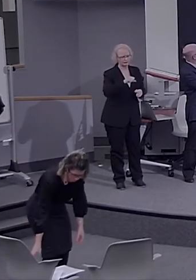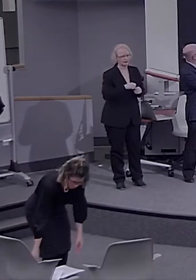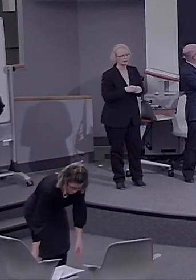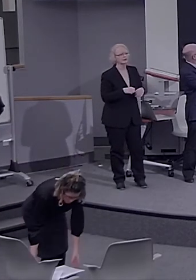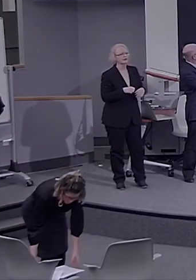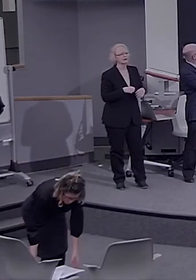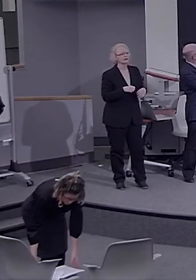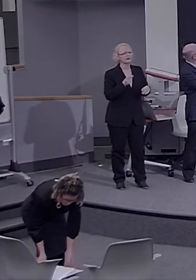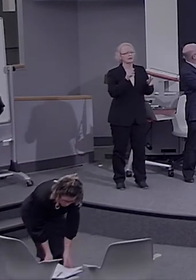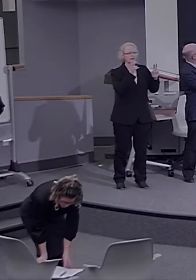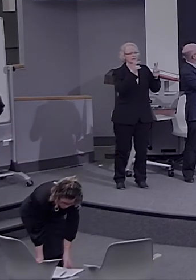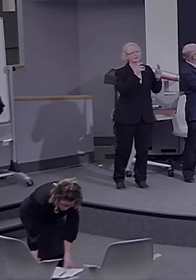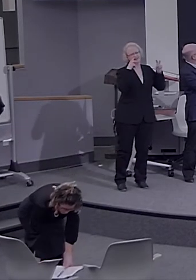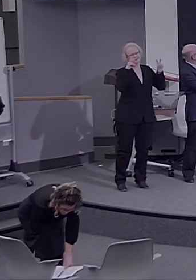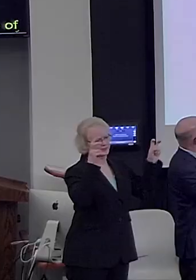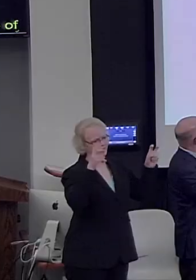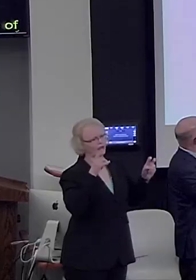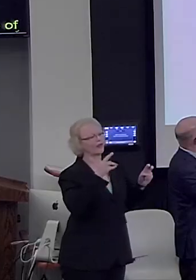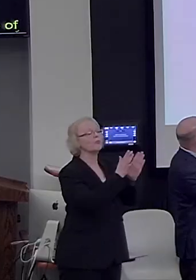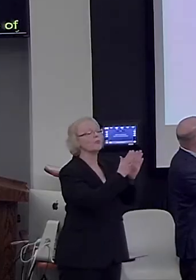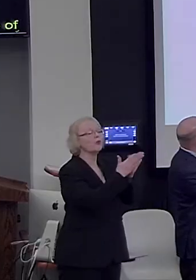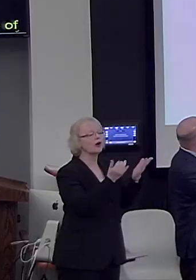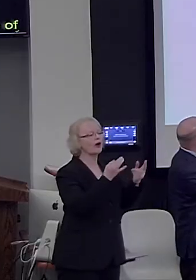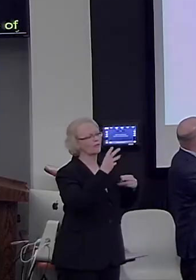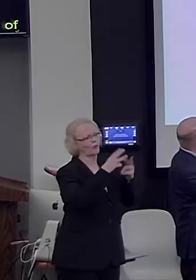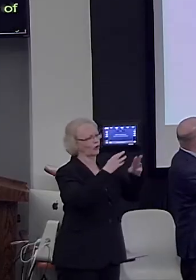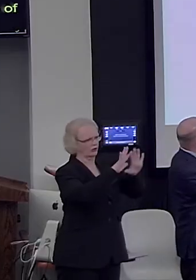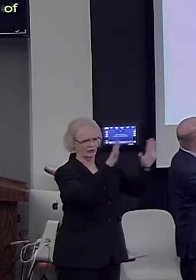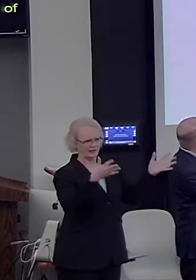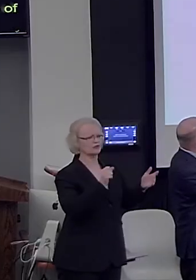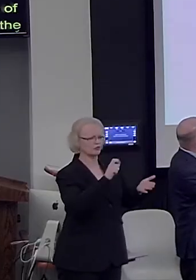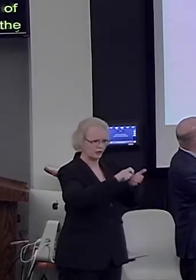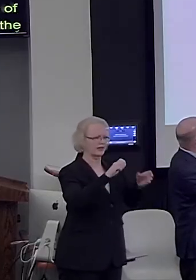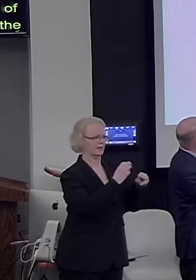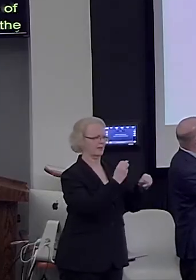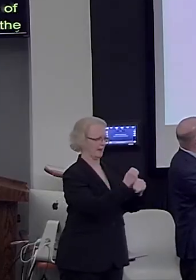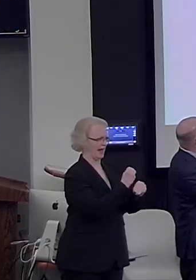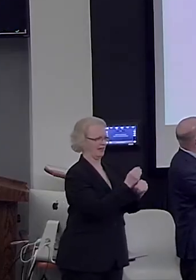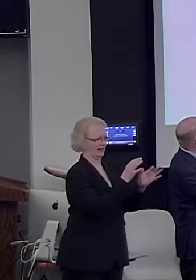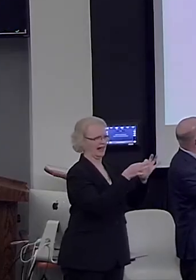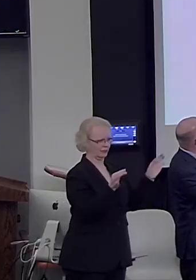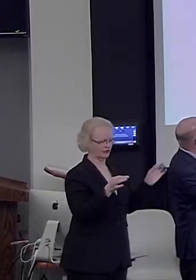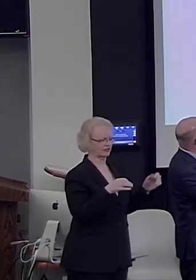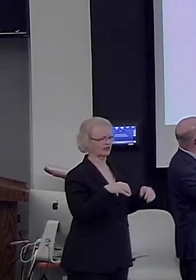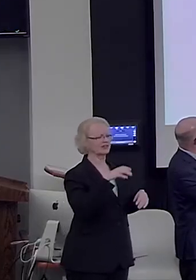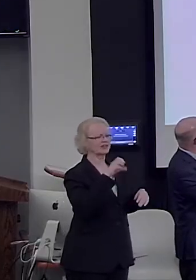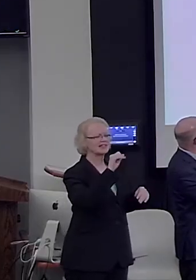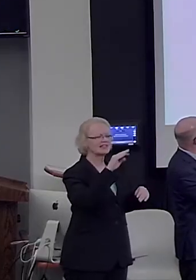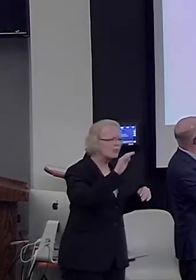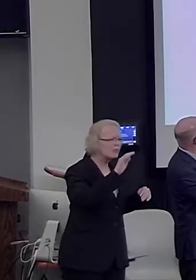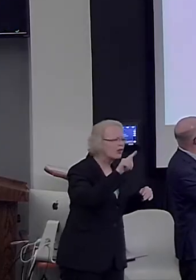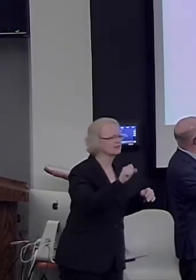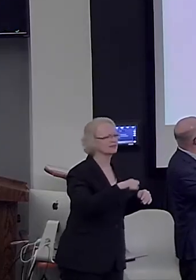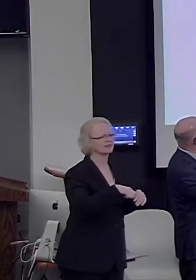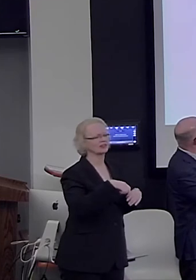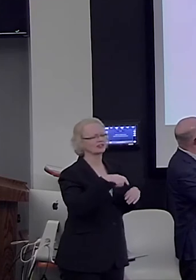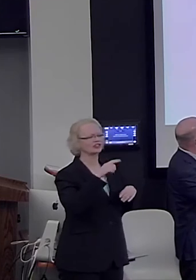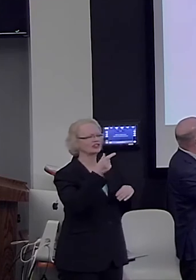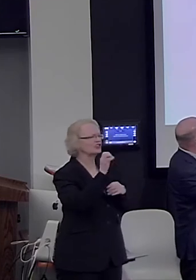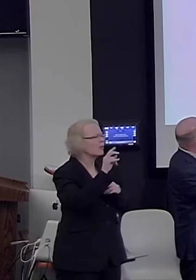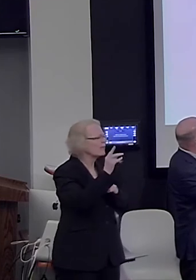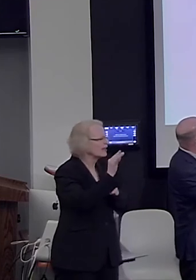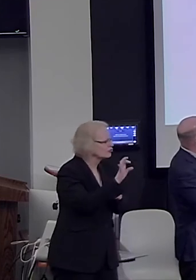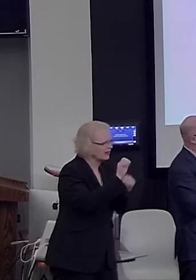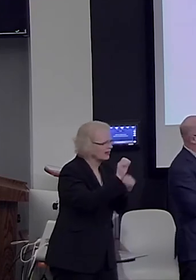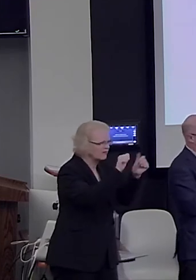universe is written in the mathematical language. The symbols are triangles, circles, and other geometrical figures, without whose